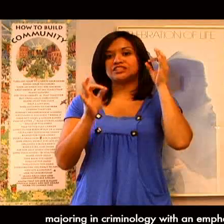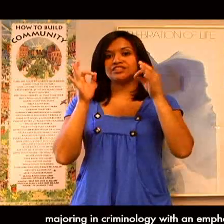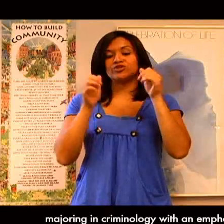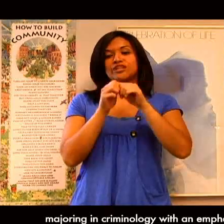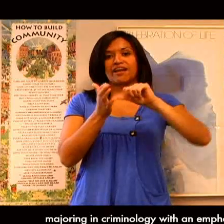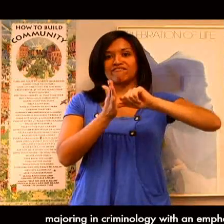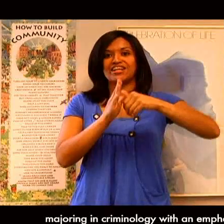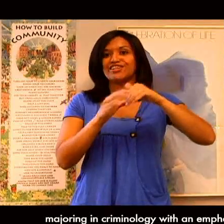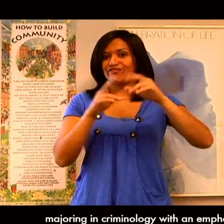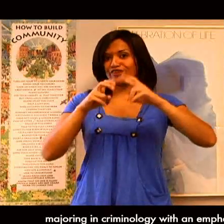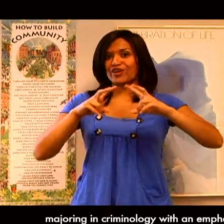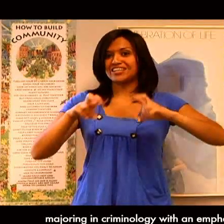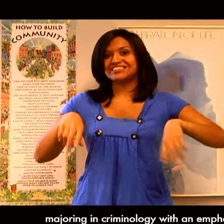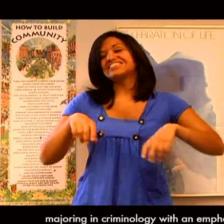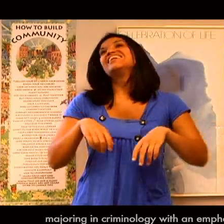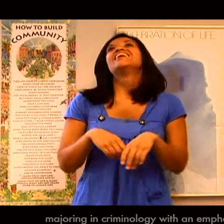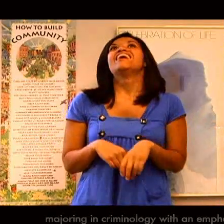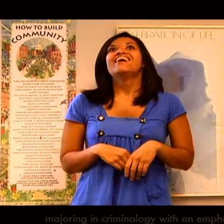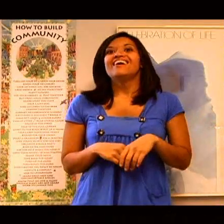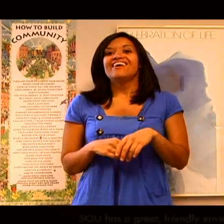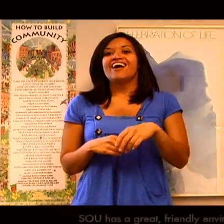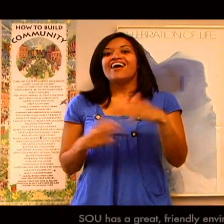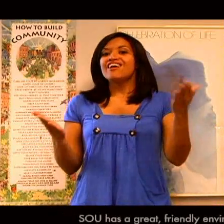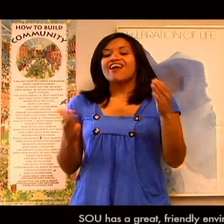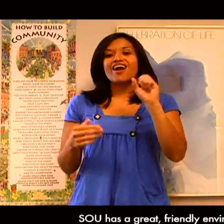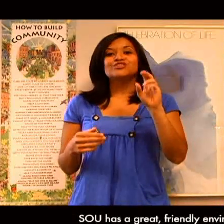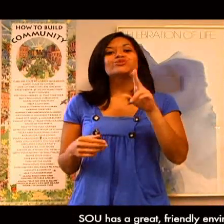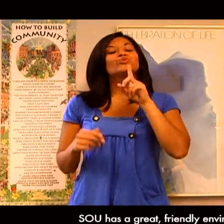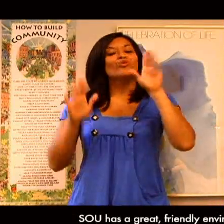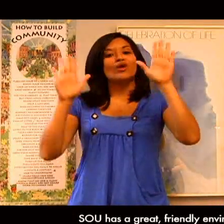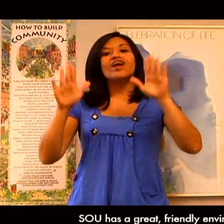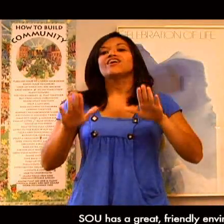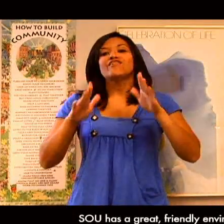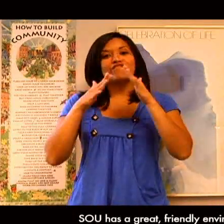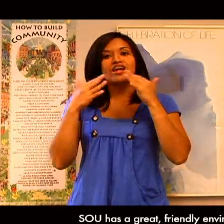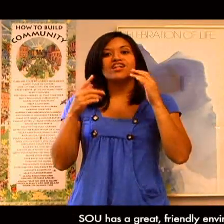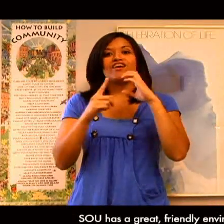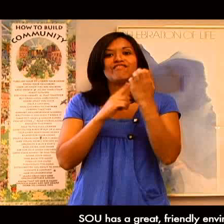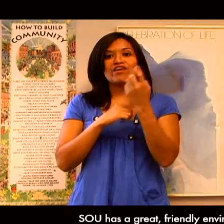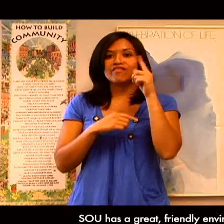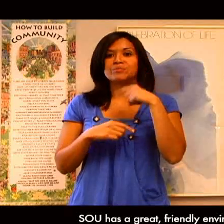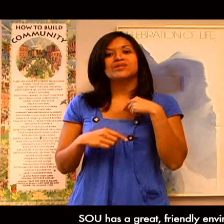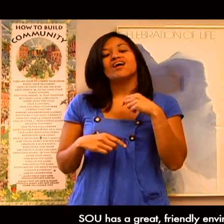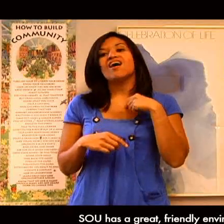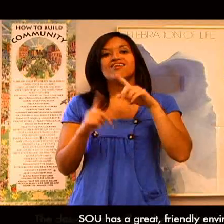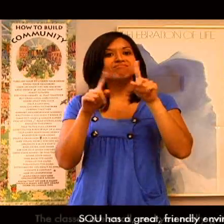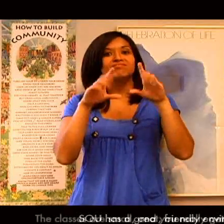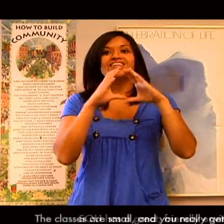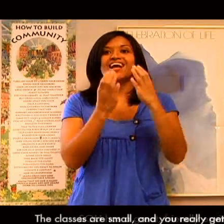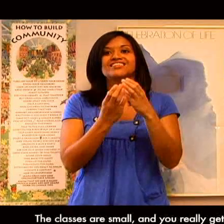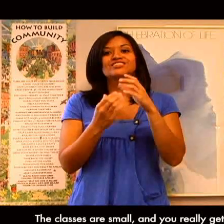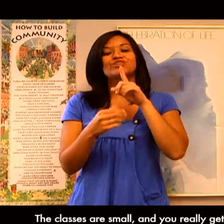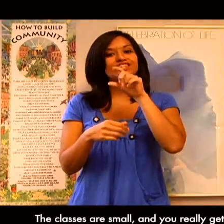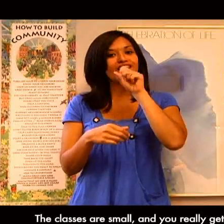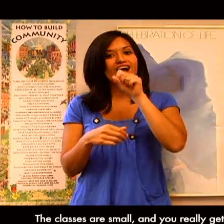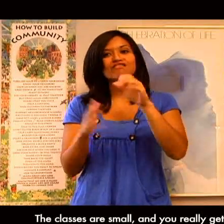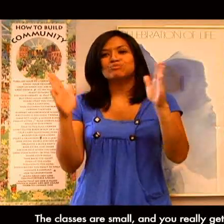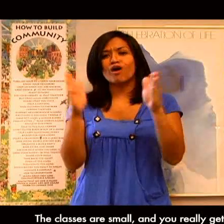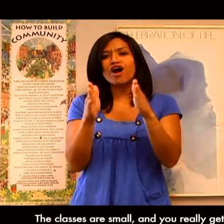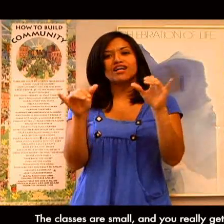with an emphasis in forensics. SOU has a great friendly environment. The classes are small